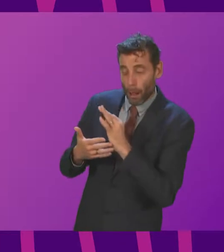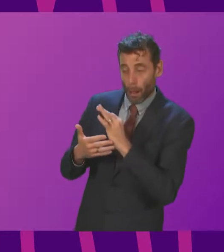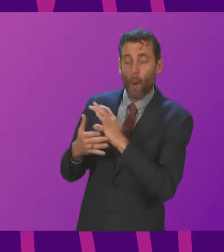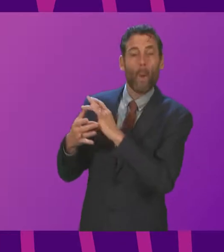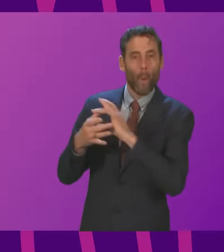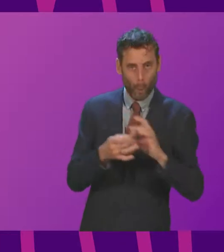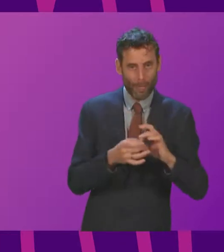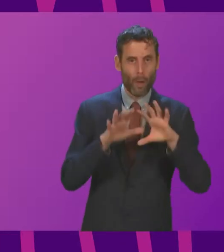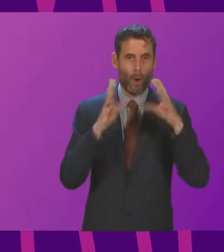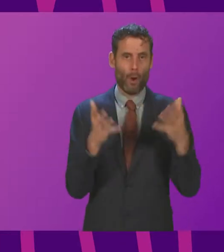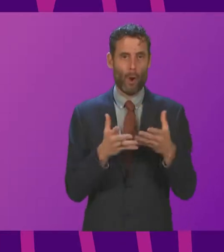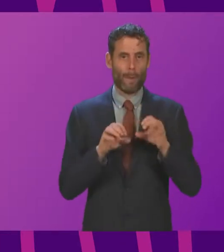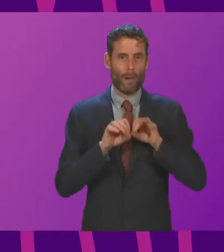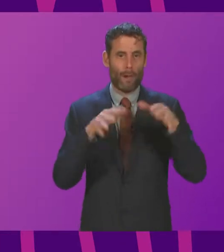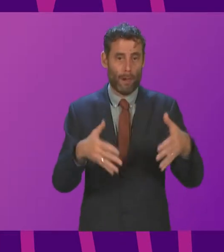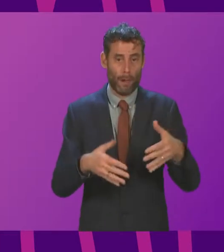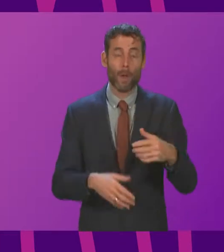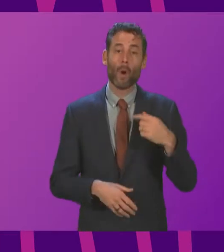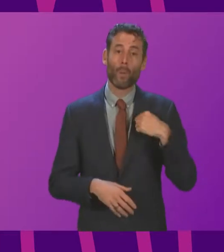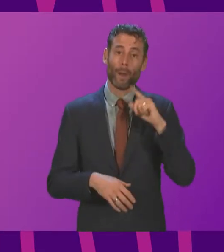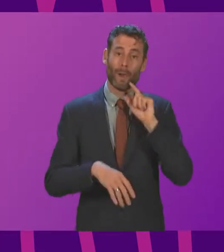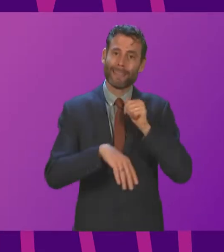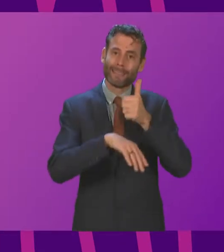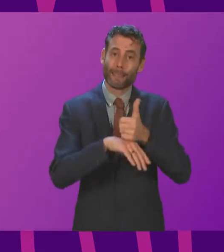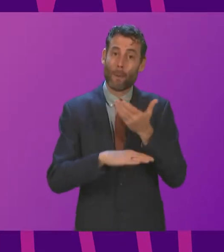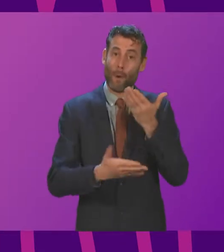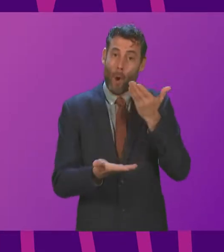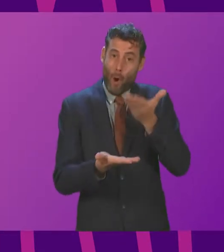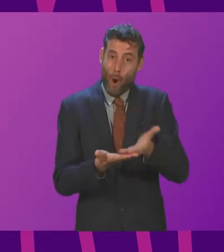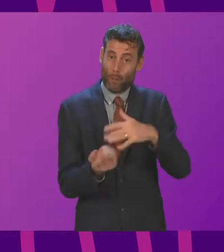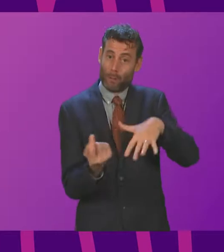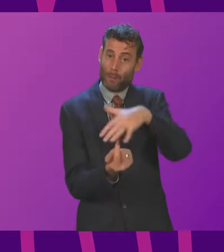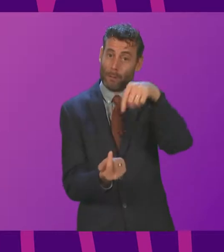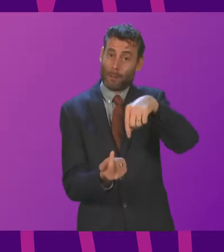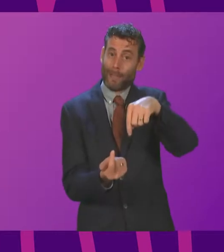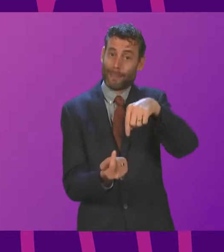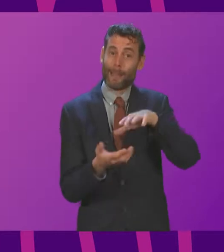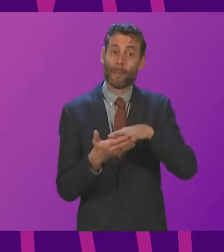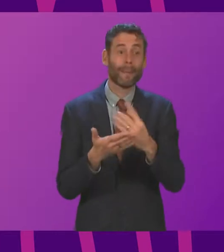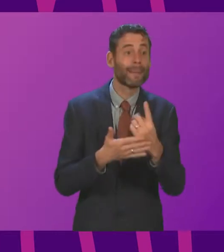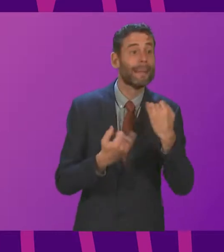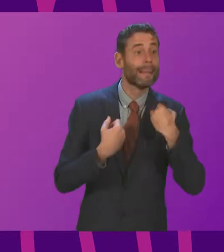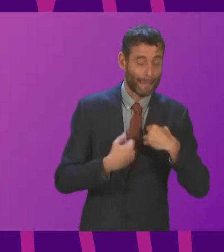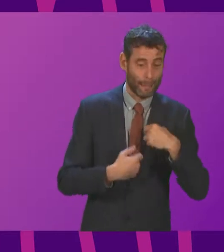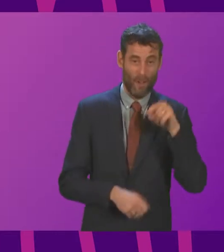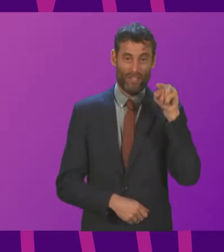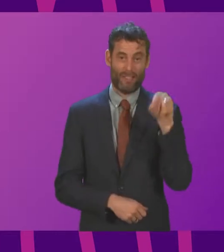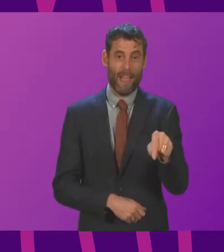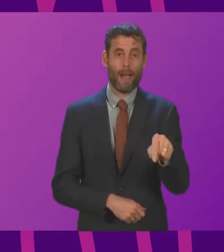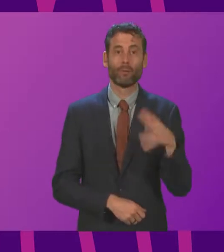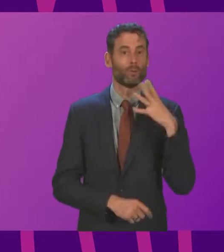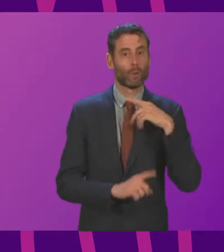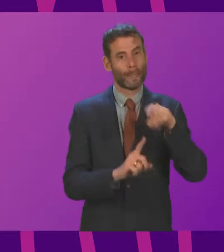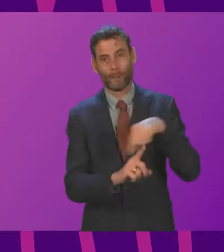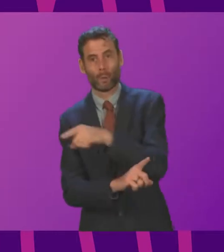there is substantial on-site health provision to try to reduce the impact on hospitals in Glasgow. Greater Glasgow and Clyde Health